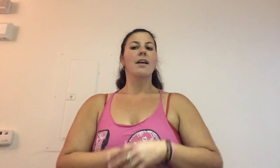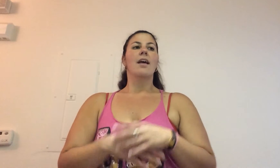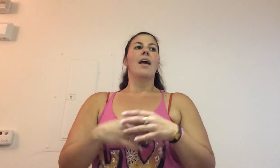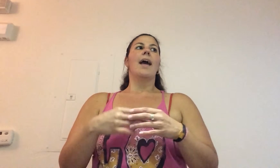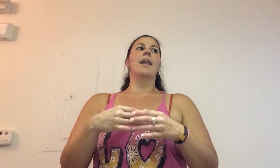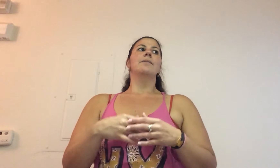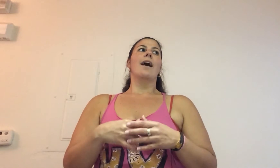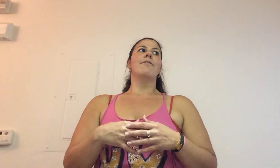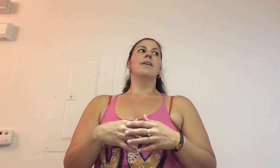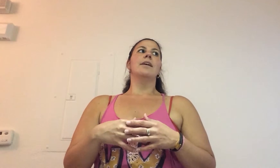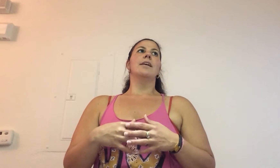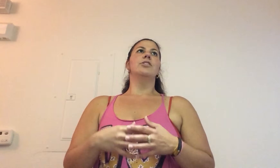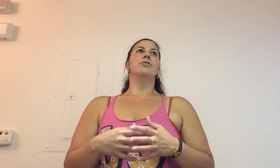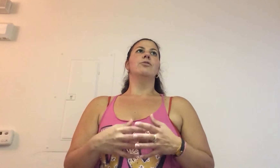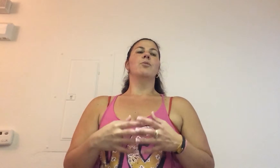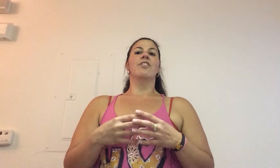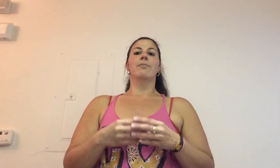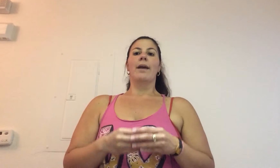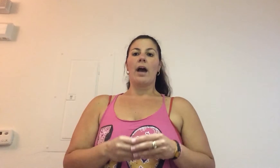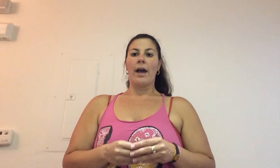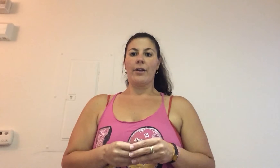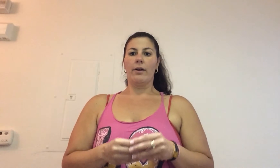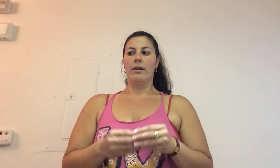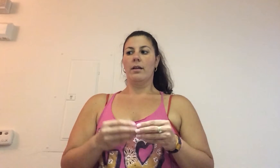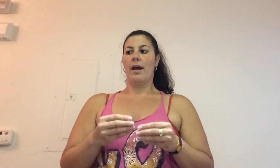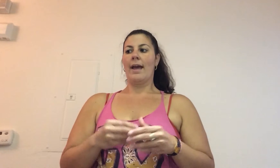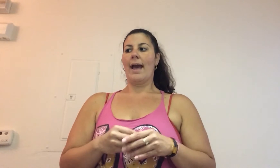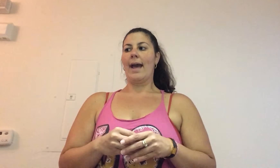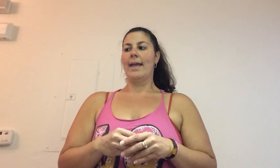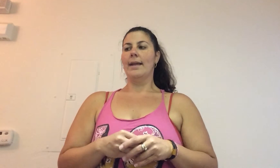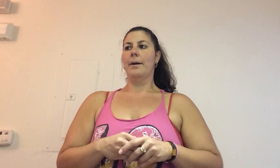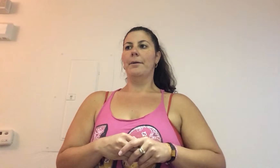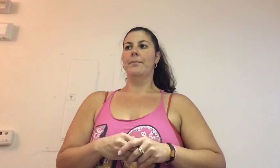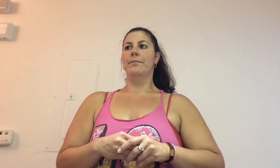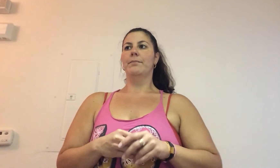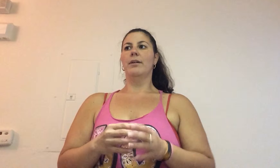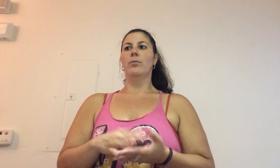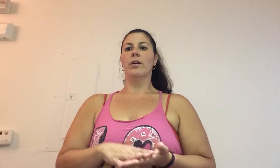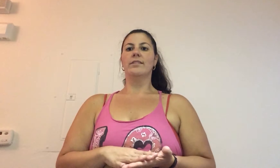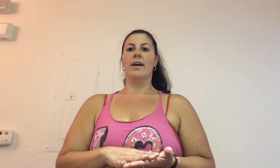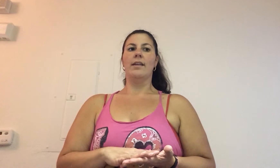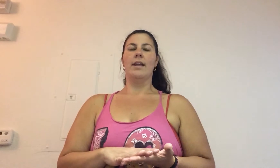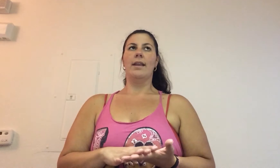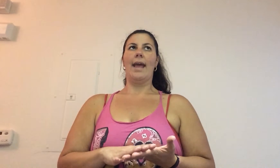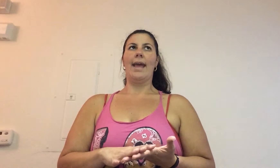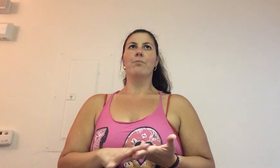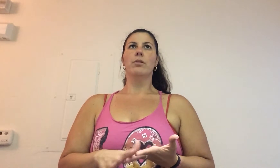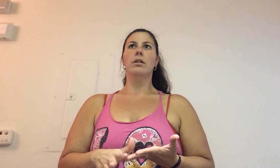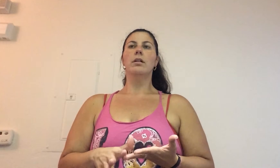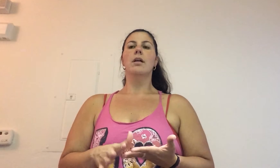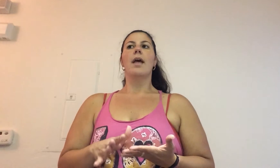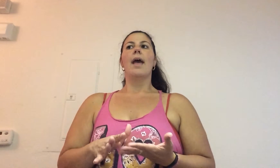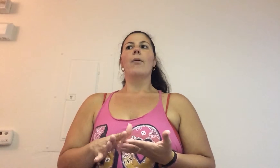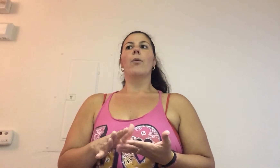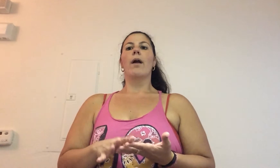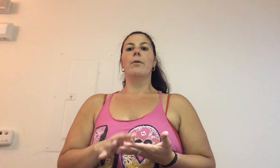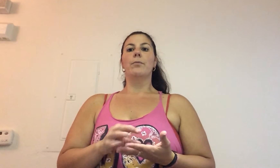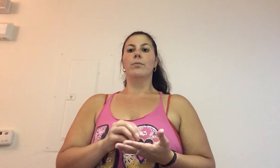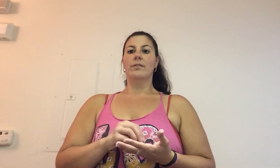and I was having issues with my iron. I had, um, blood work done in April, where I was